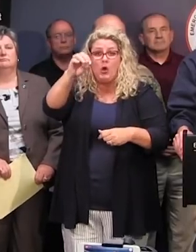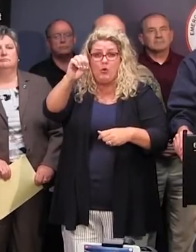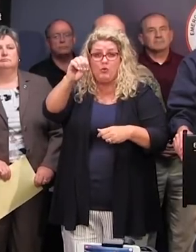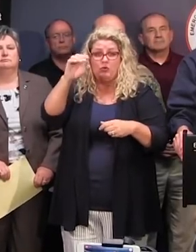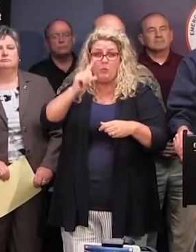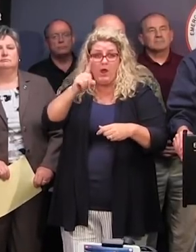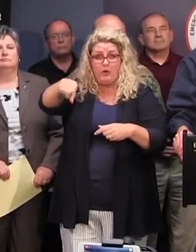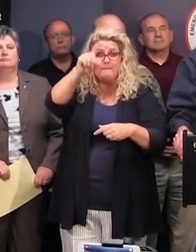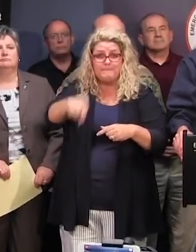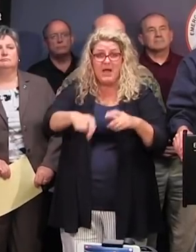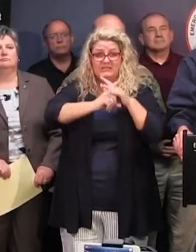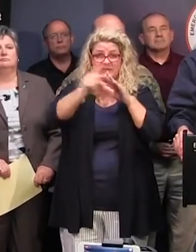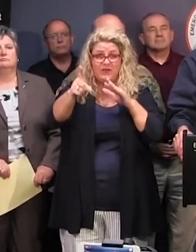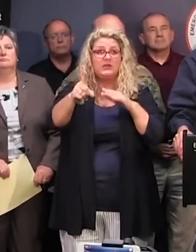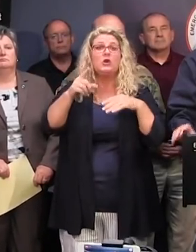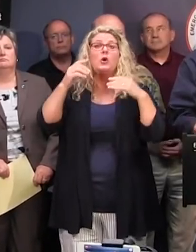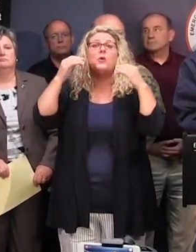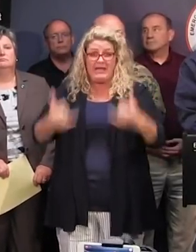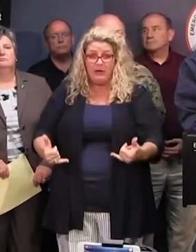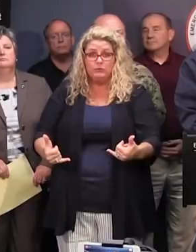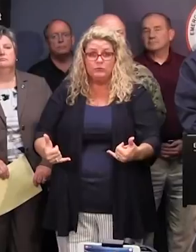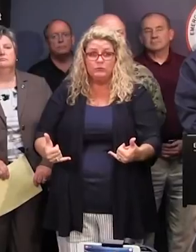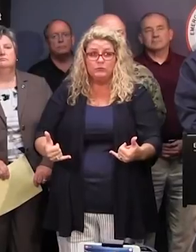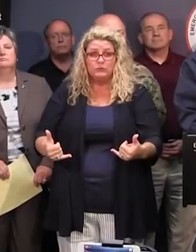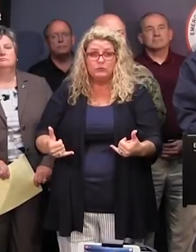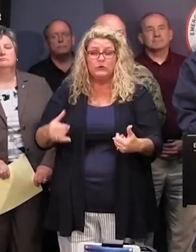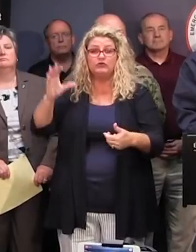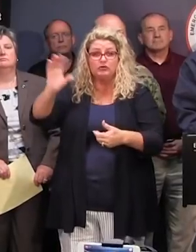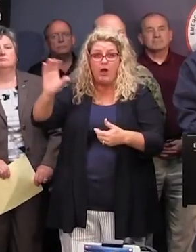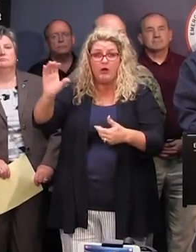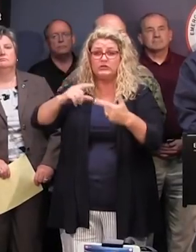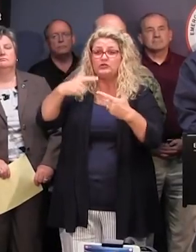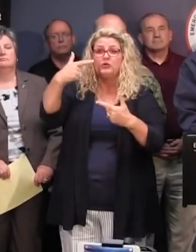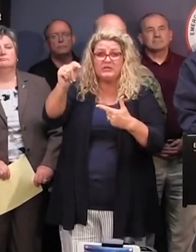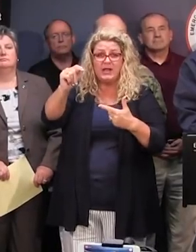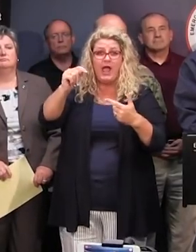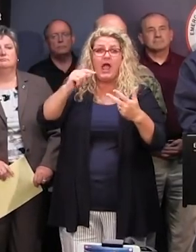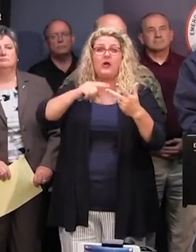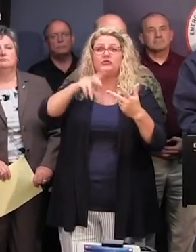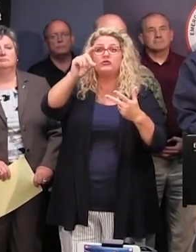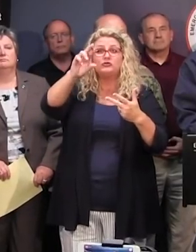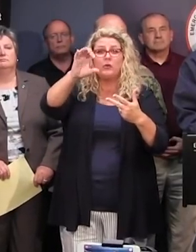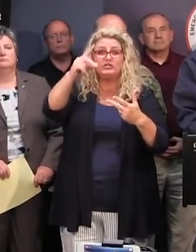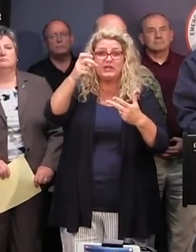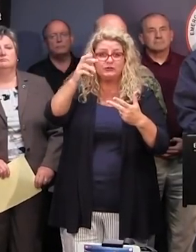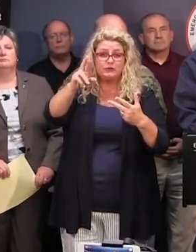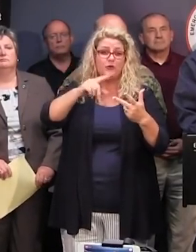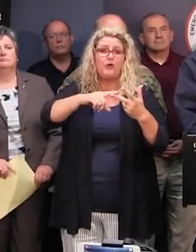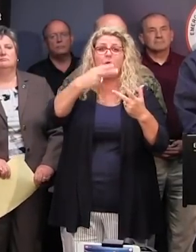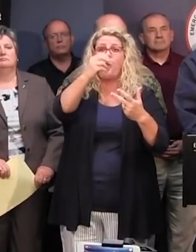these counties, you need to leave now. Those zones are in Charleston County, Georgetown County, Dorchester County,